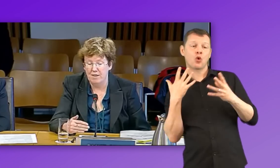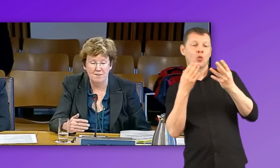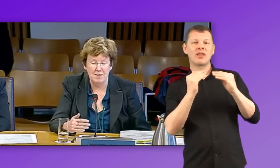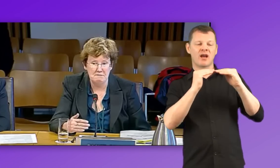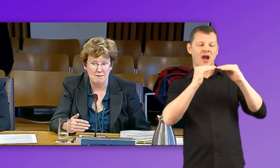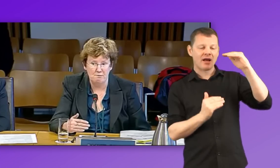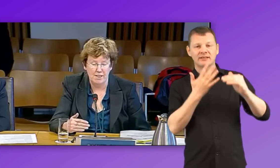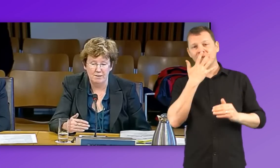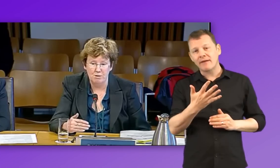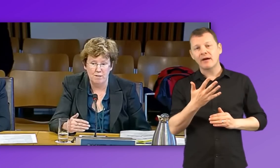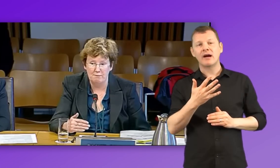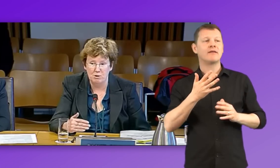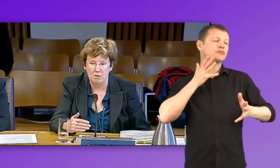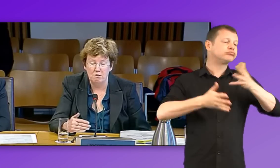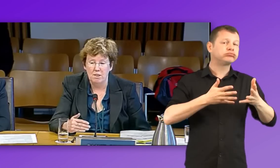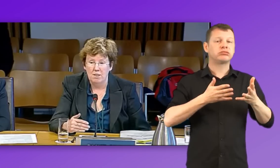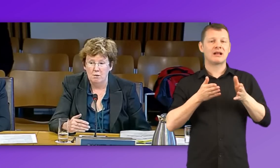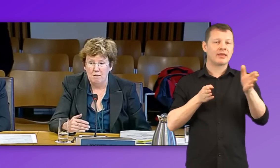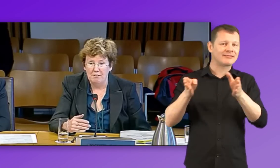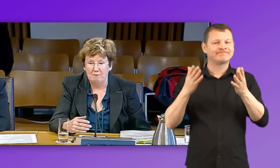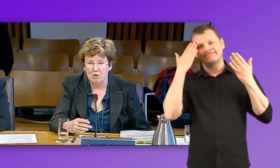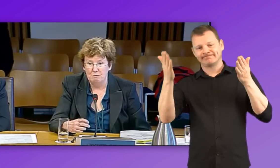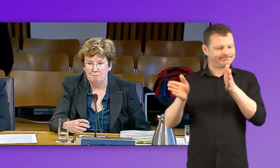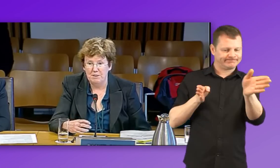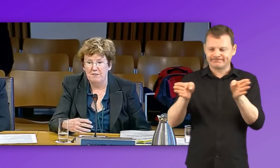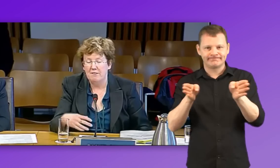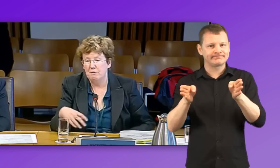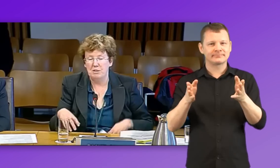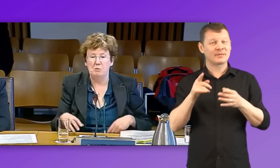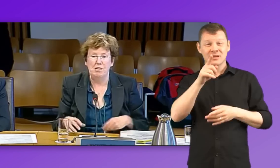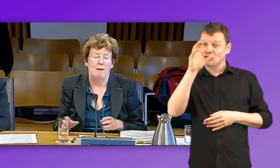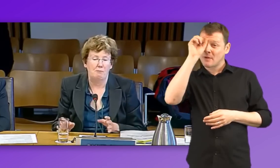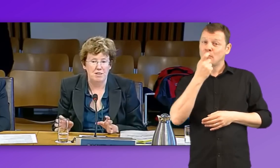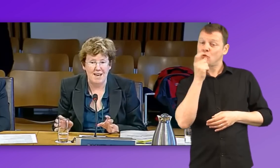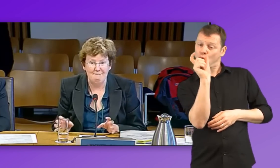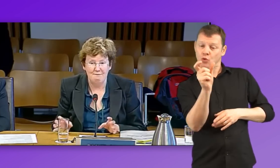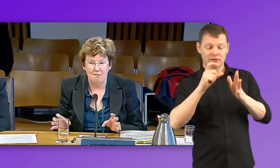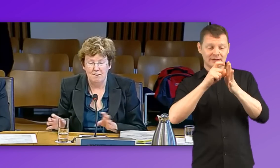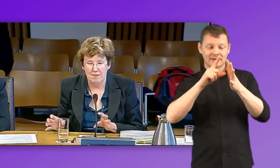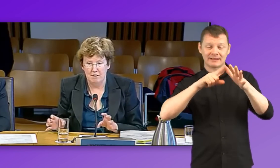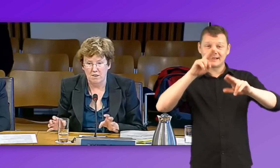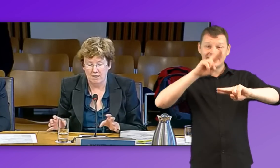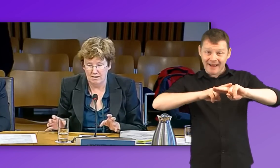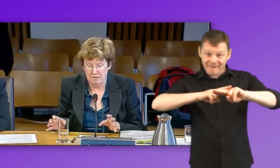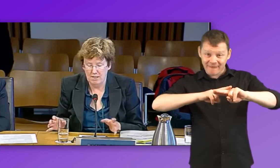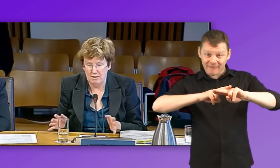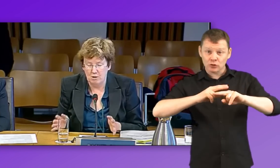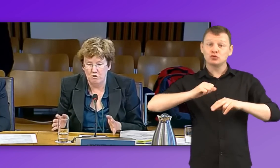fives, I don't know yet which way we'll go. But I think we've got to remember that when we're talking about the word deaf in the Scottish